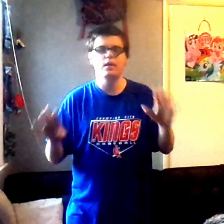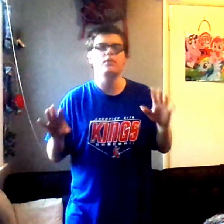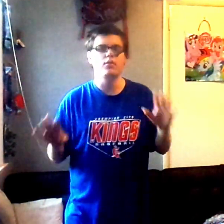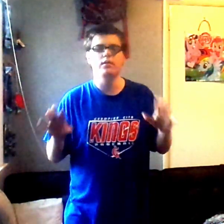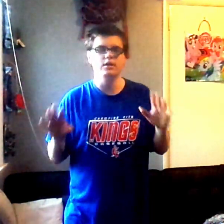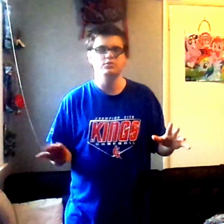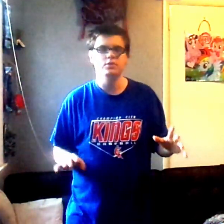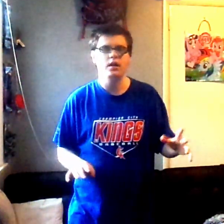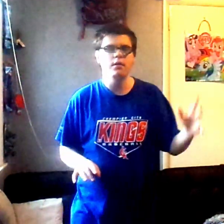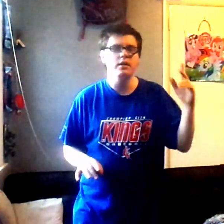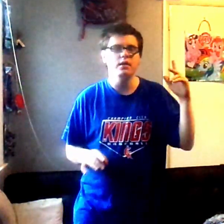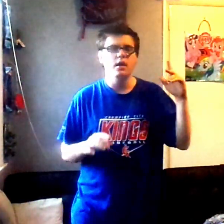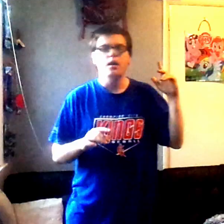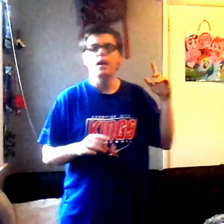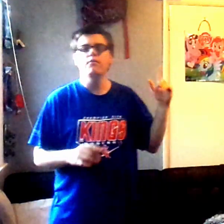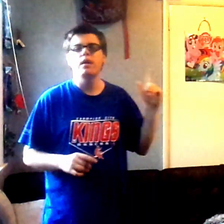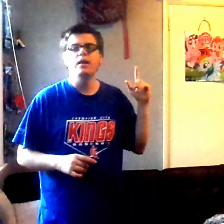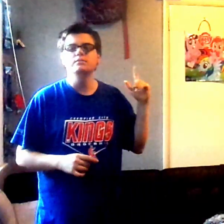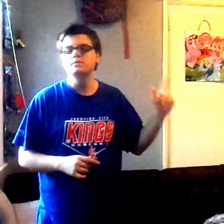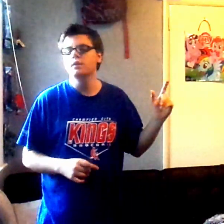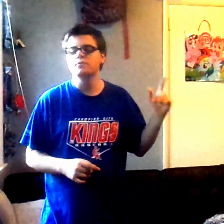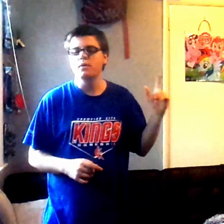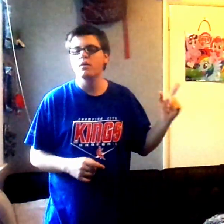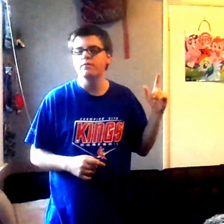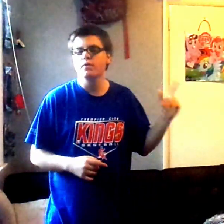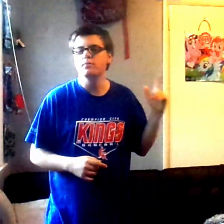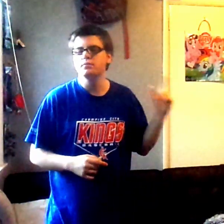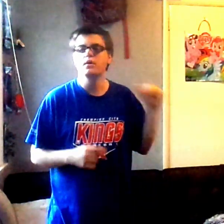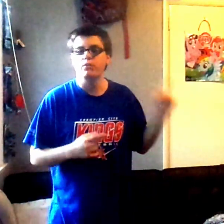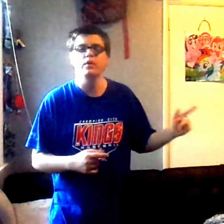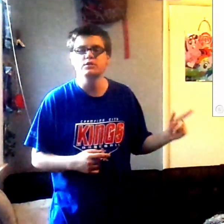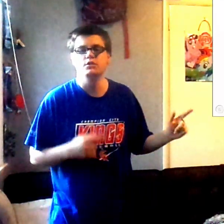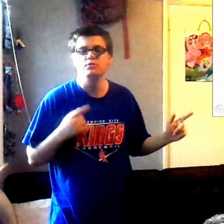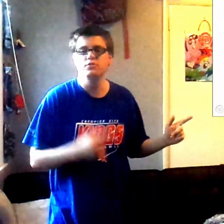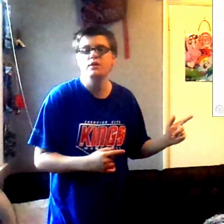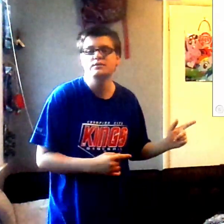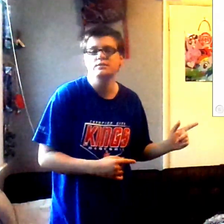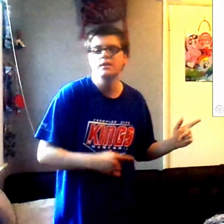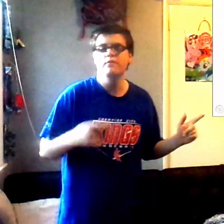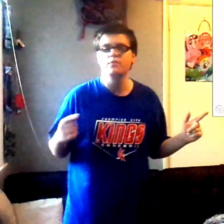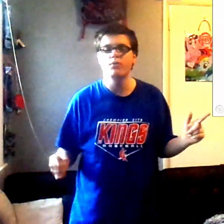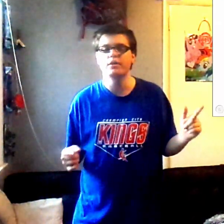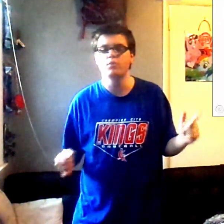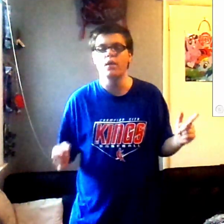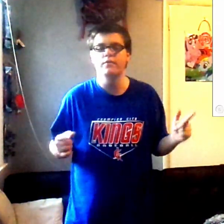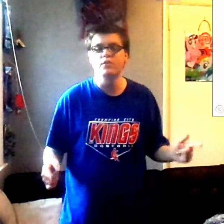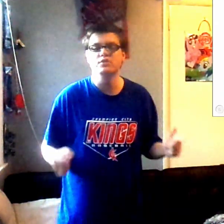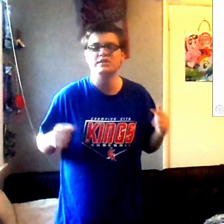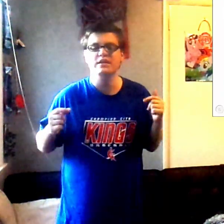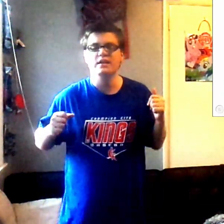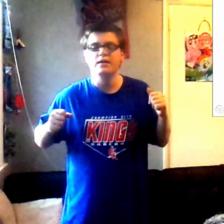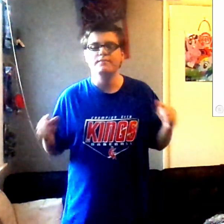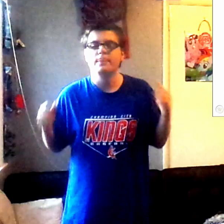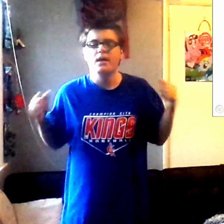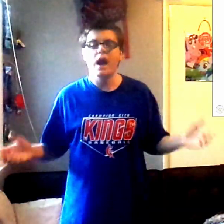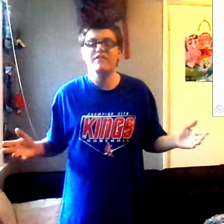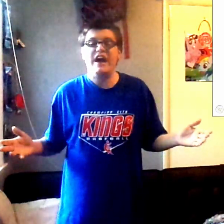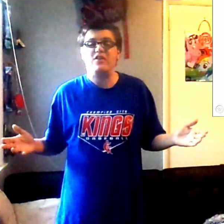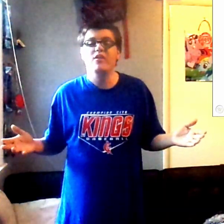iCarly history. I mean, I even had Sandra Moe from the original 2007-2012 version of iCarly.